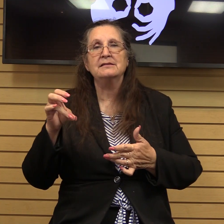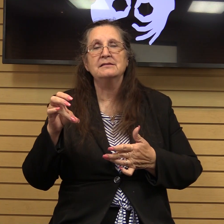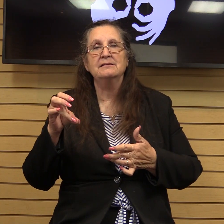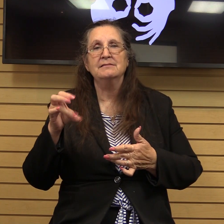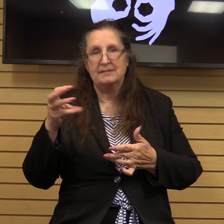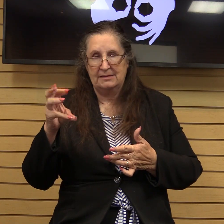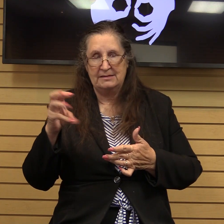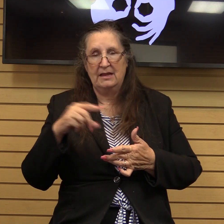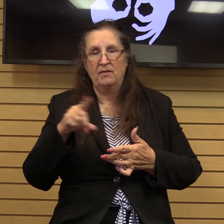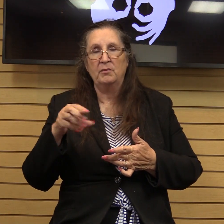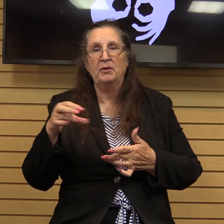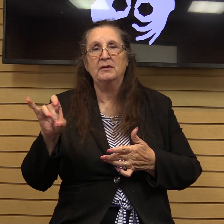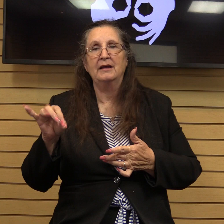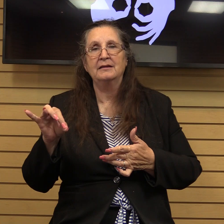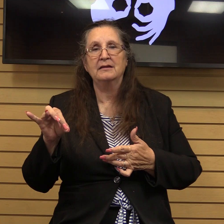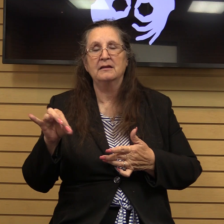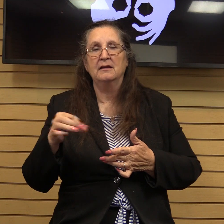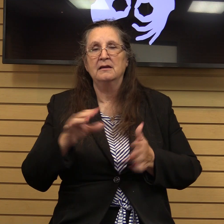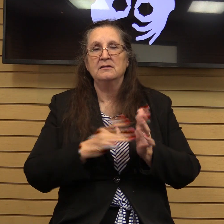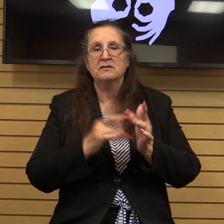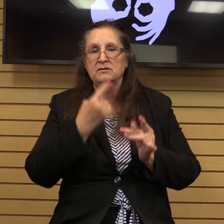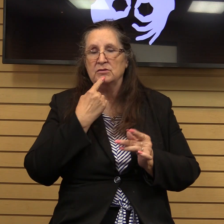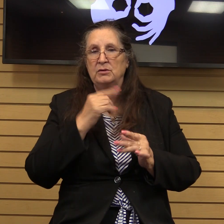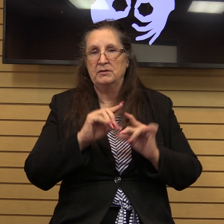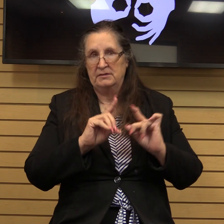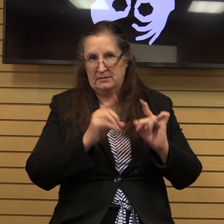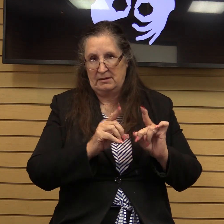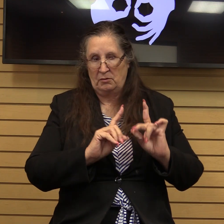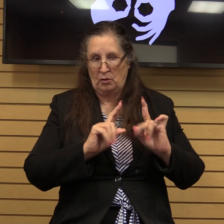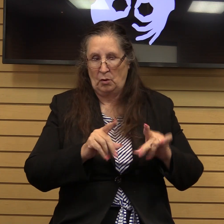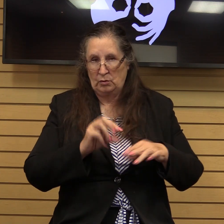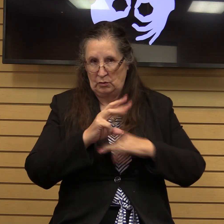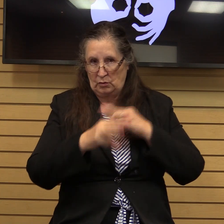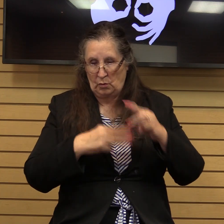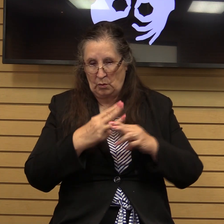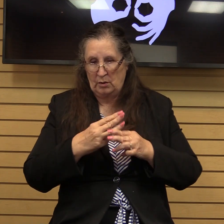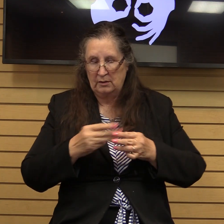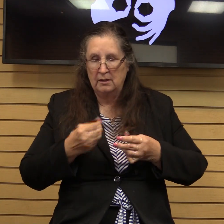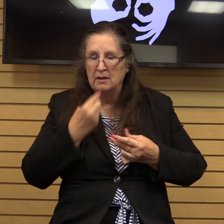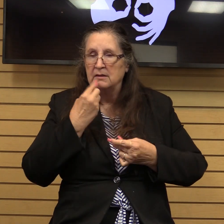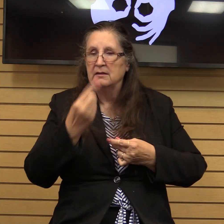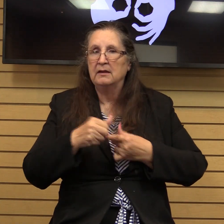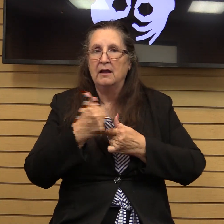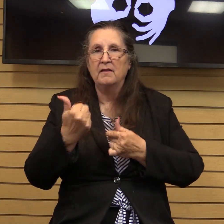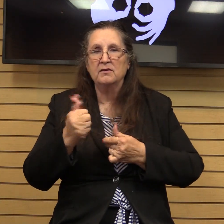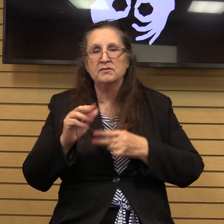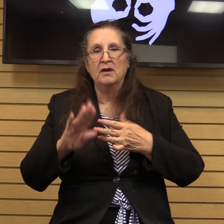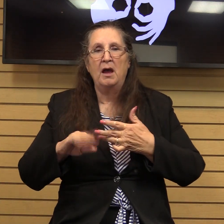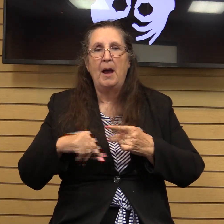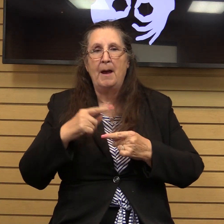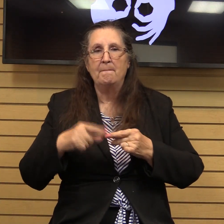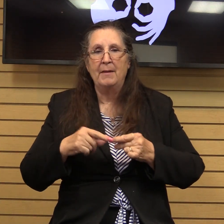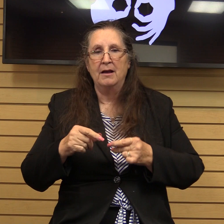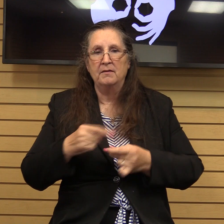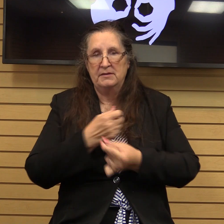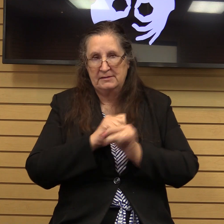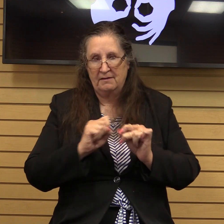disciples to go out into the world to tell others about the good news about the salvation that he offered this is